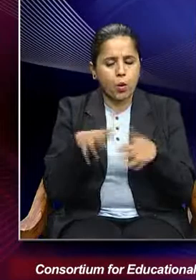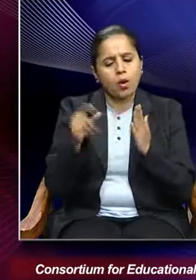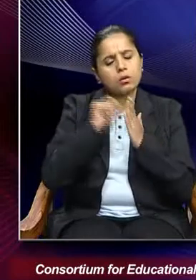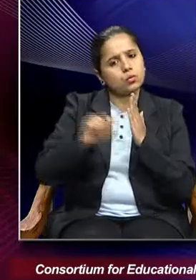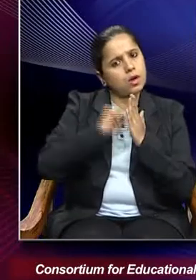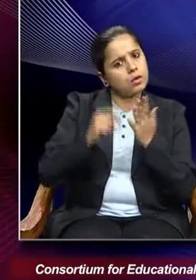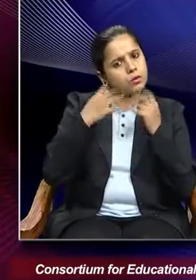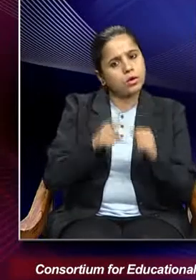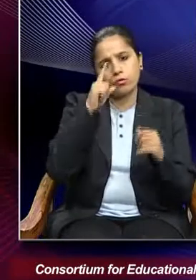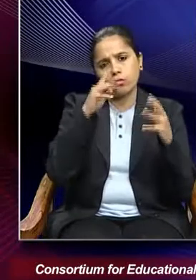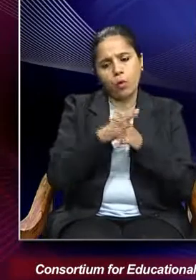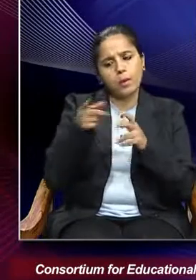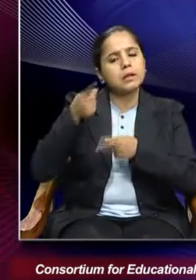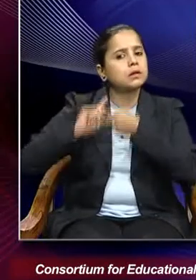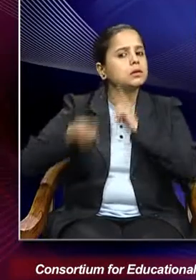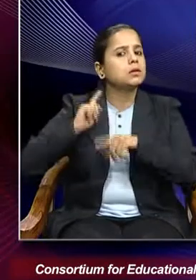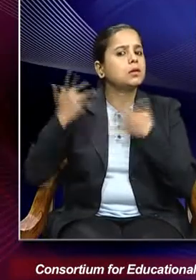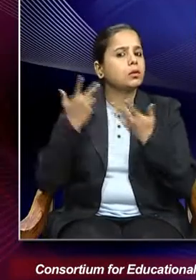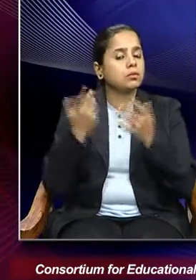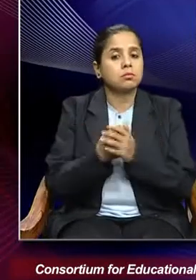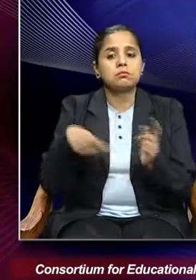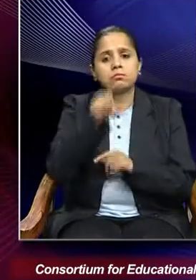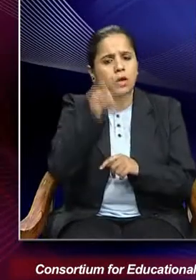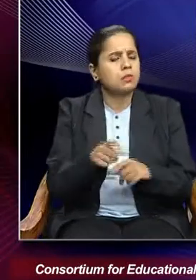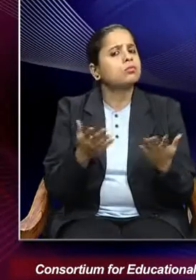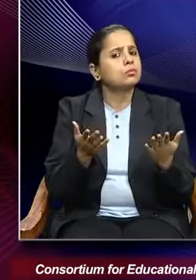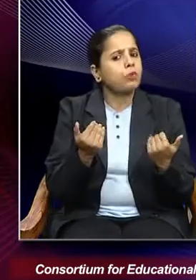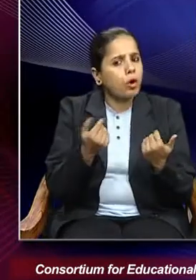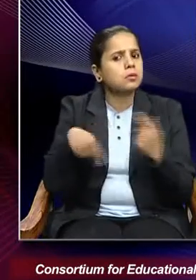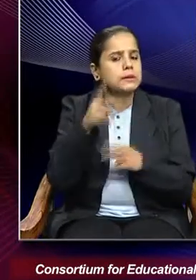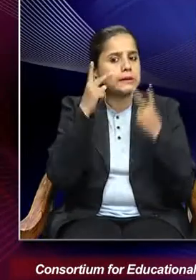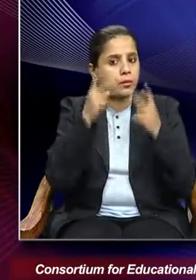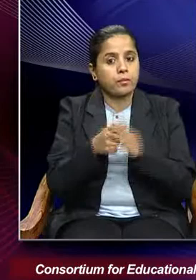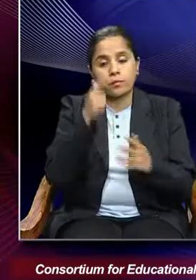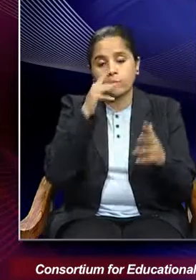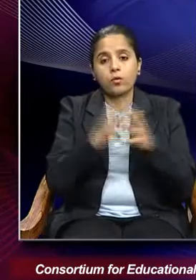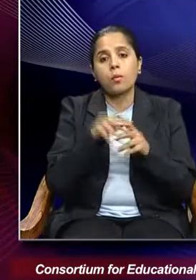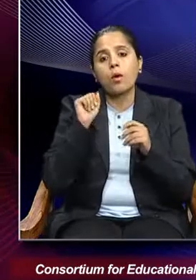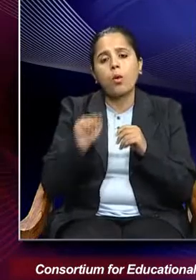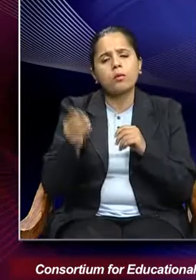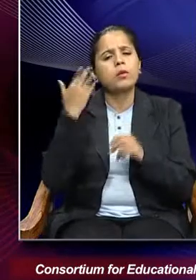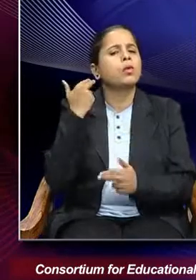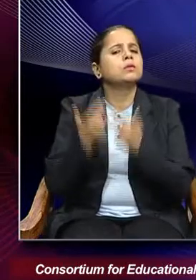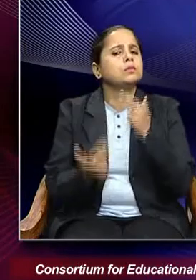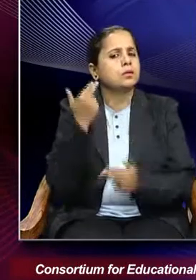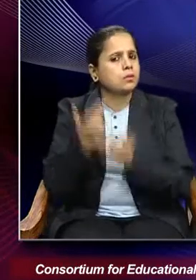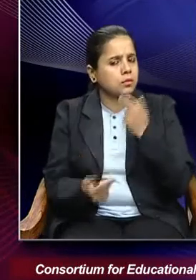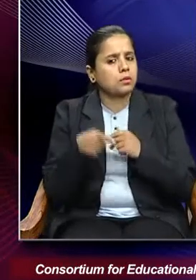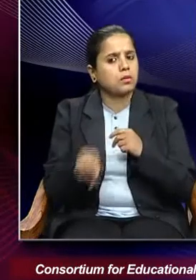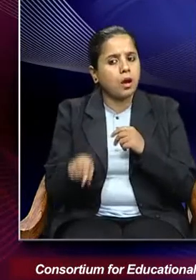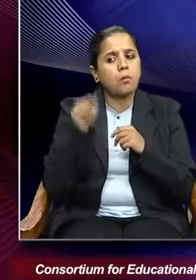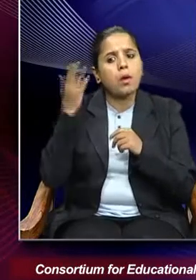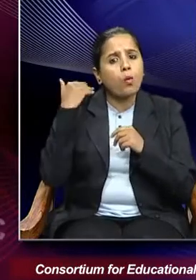about women's history, then one can take into account women's autobiographies and writings.